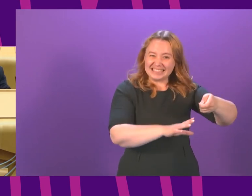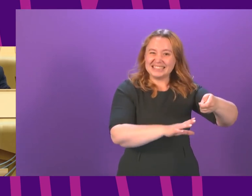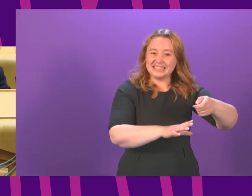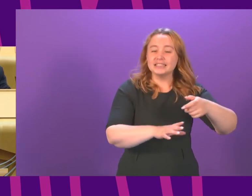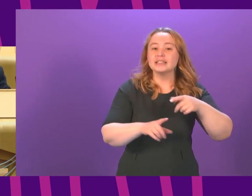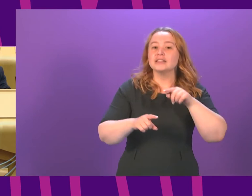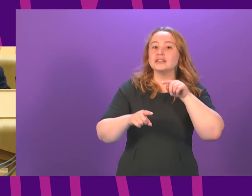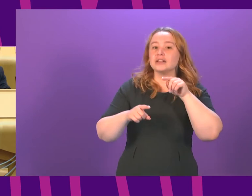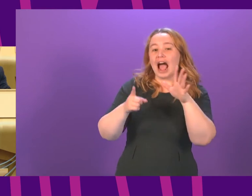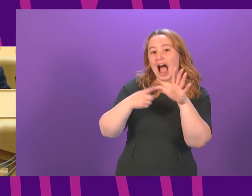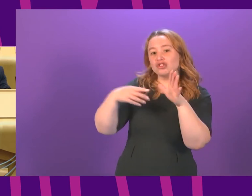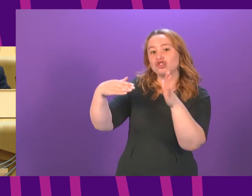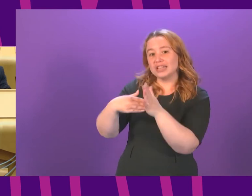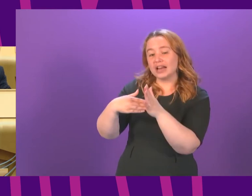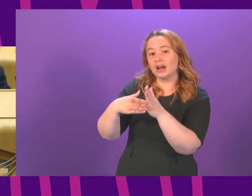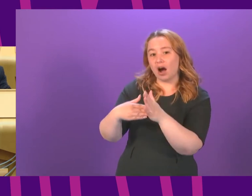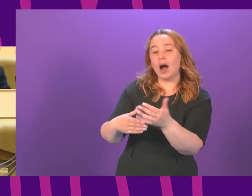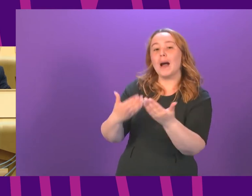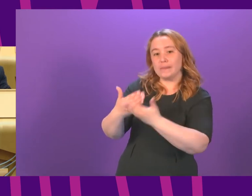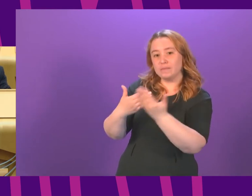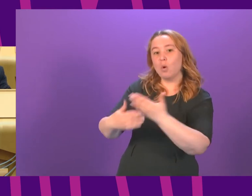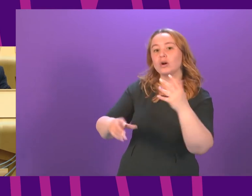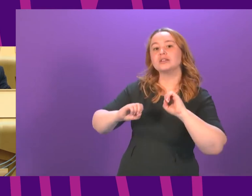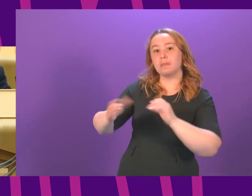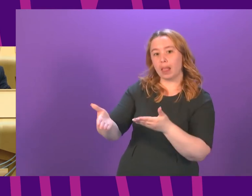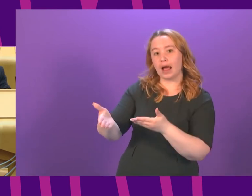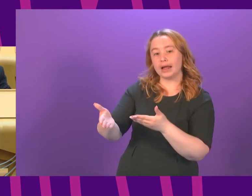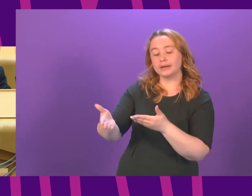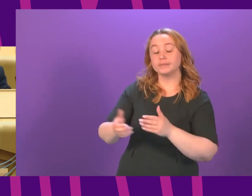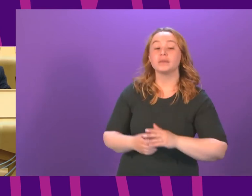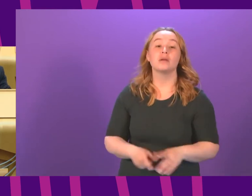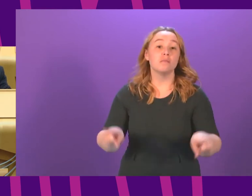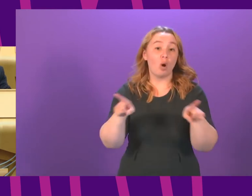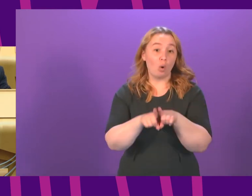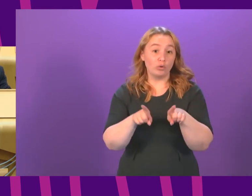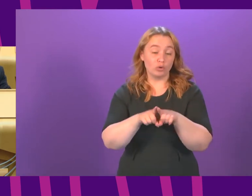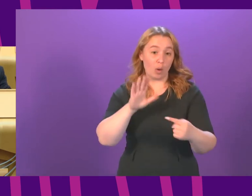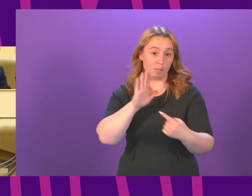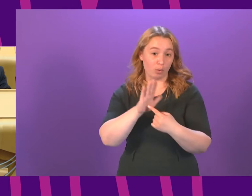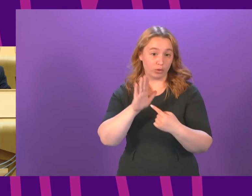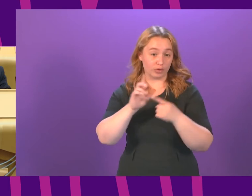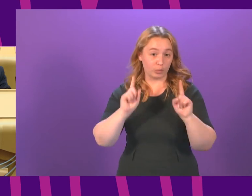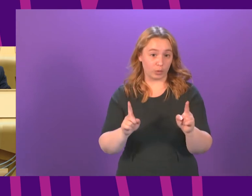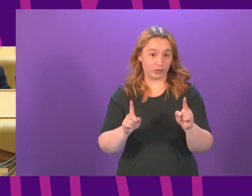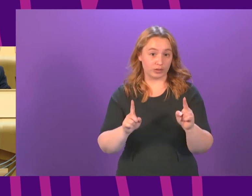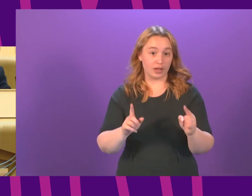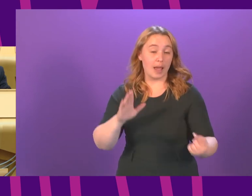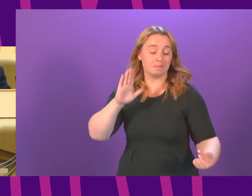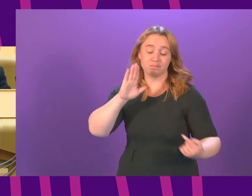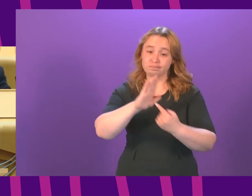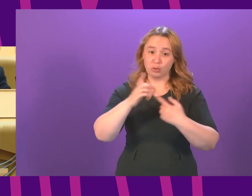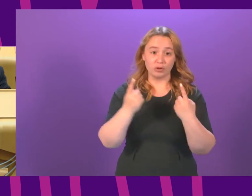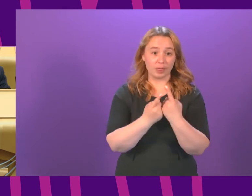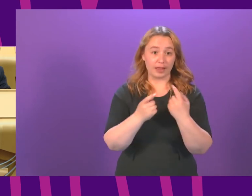so we have got to balance all of that and secondly but most importantly we know that the most vital thing we do